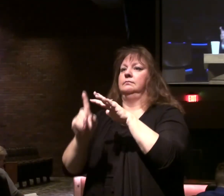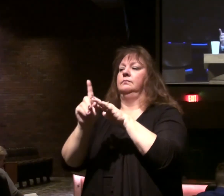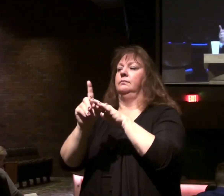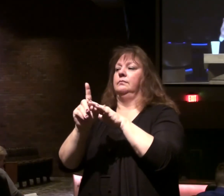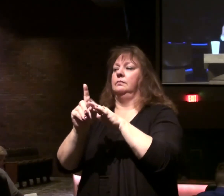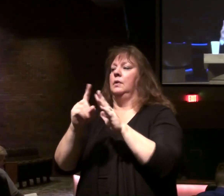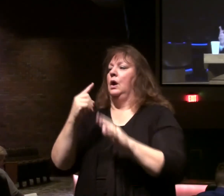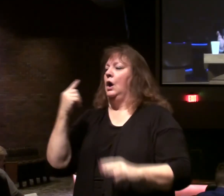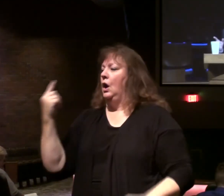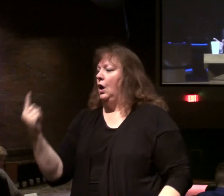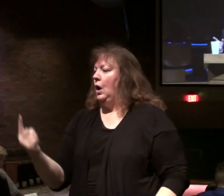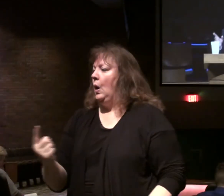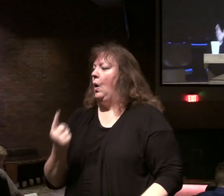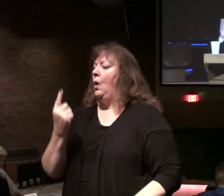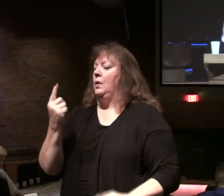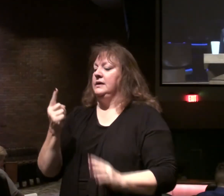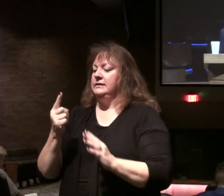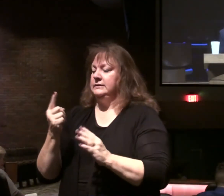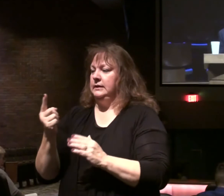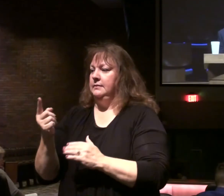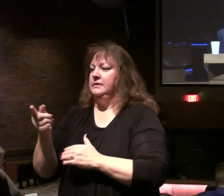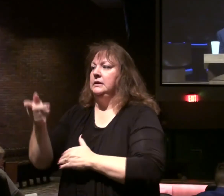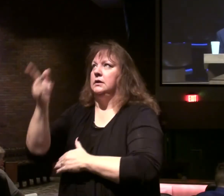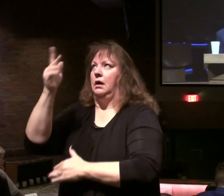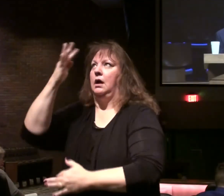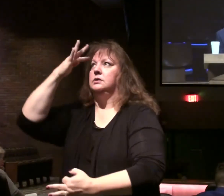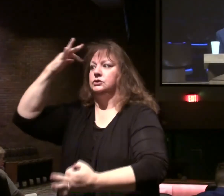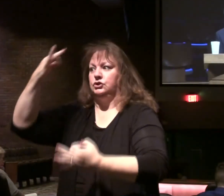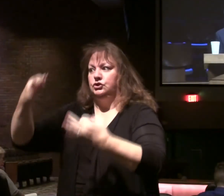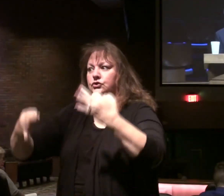is always an indication of judgment.